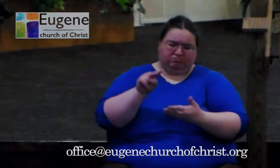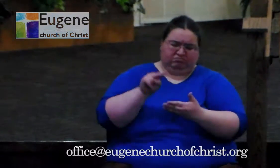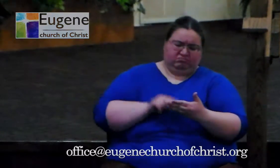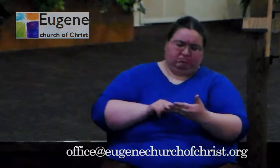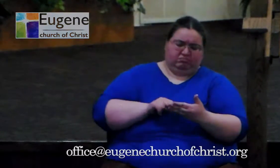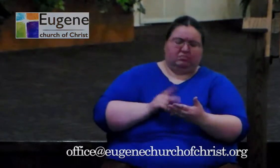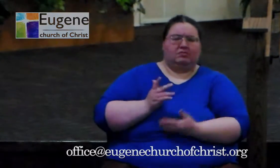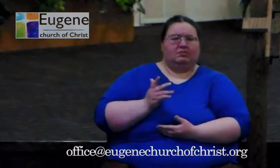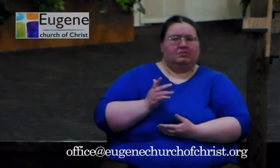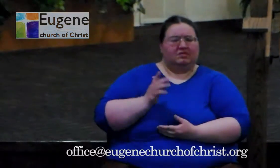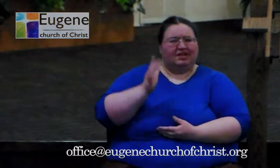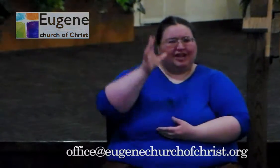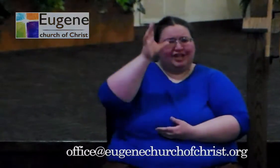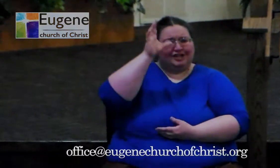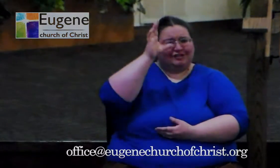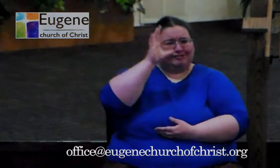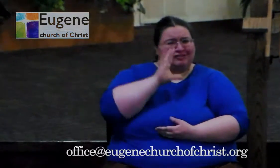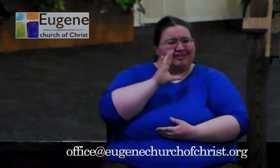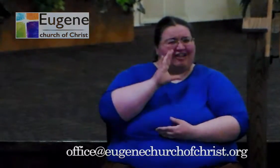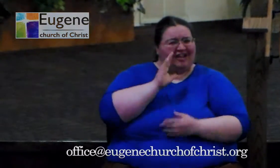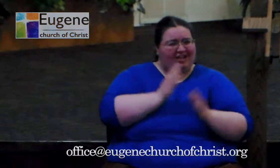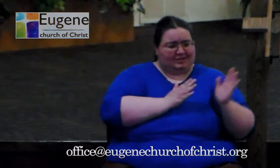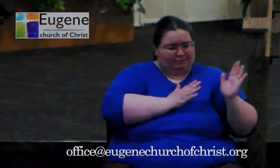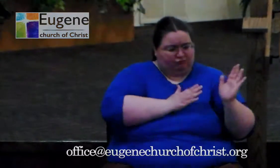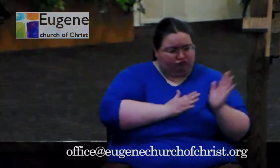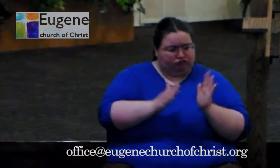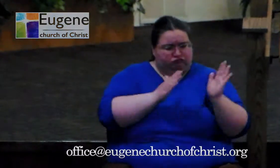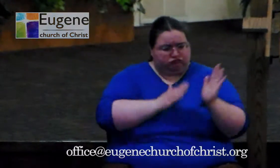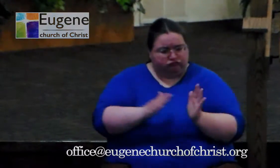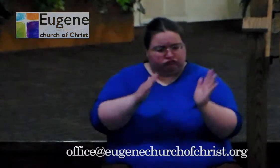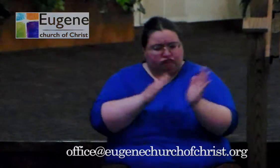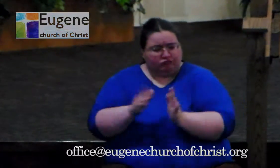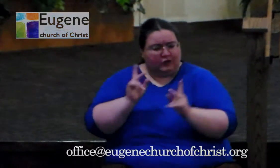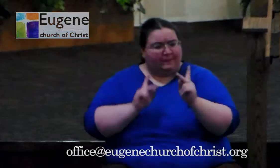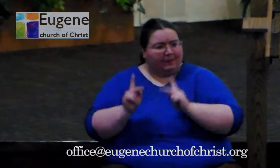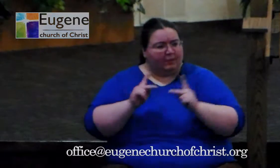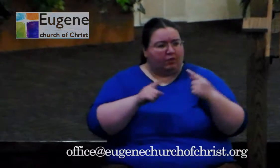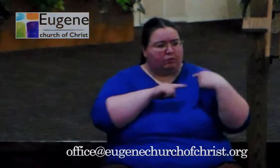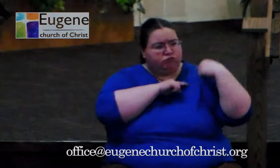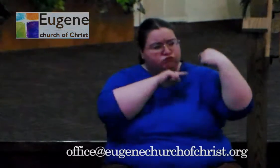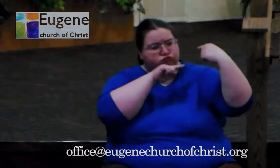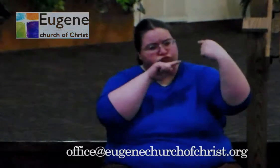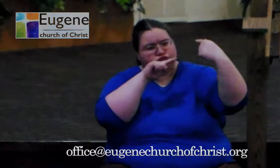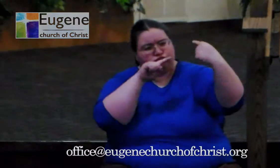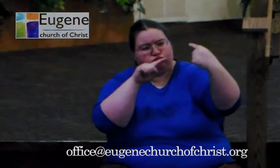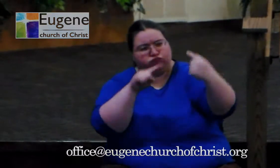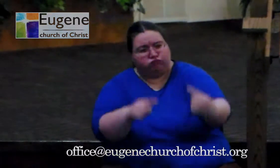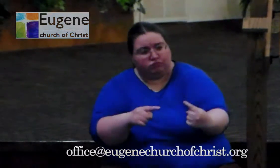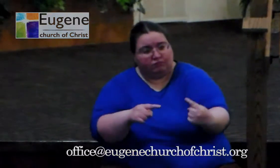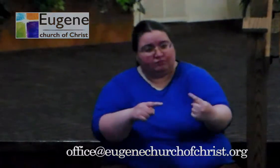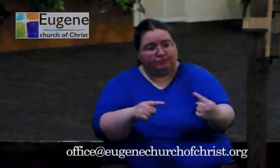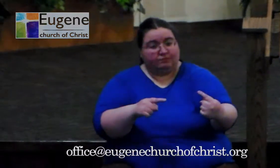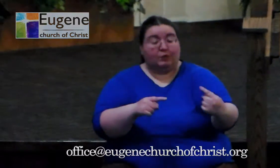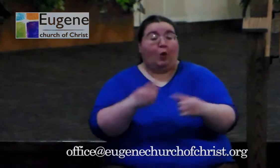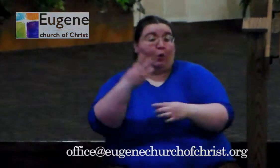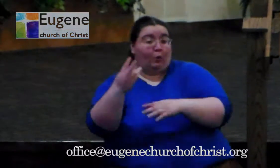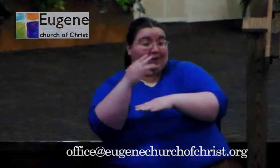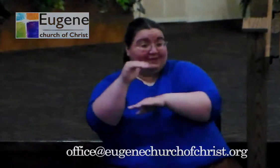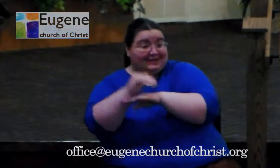for a long time, hasn't he? We have been, if you don't come on Wednesday nights, we have been studying Moses on Wednesday nights. God did a lot to